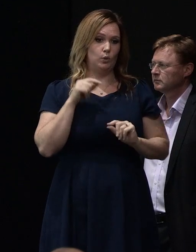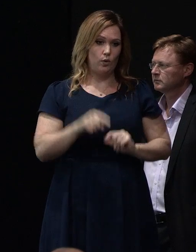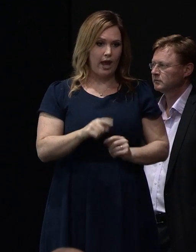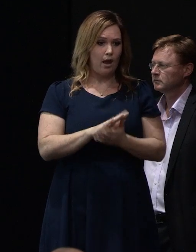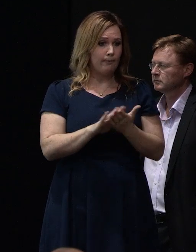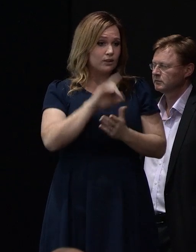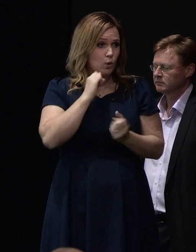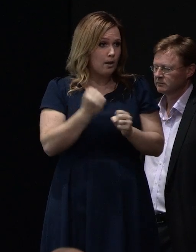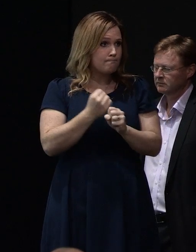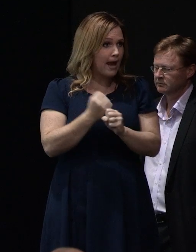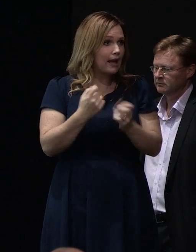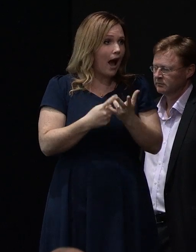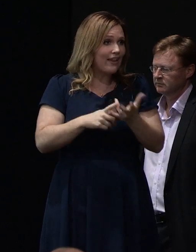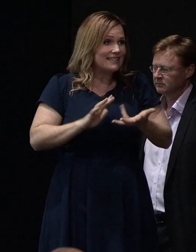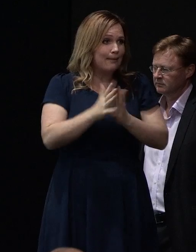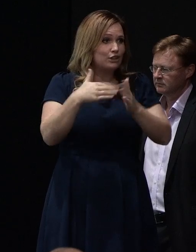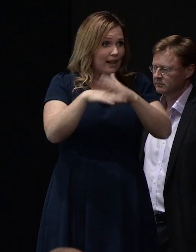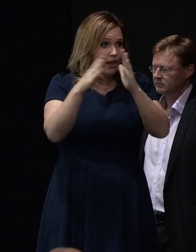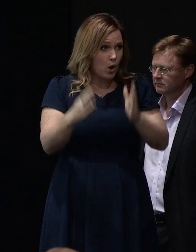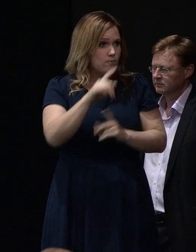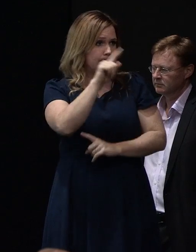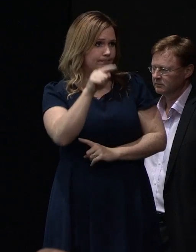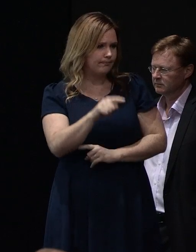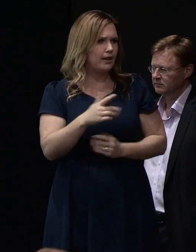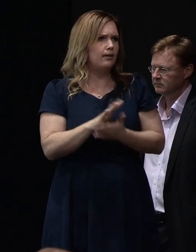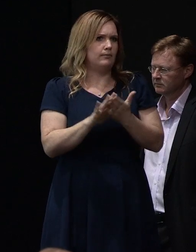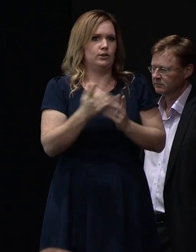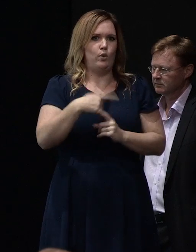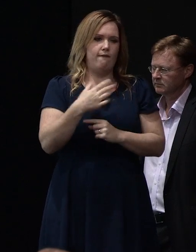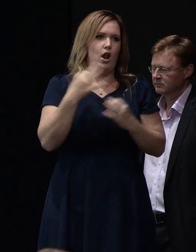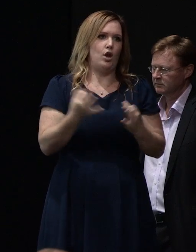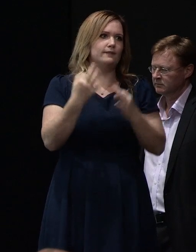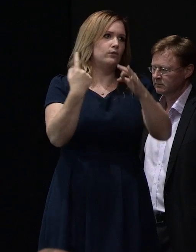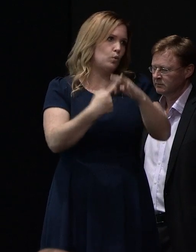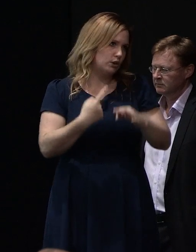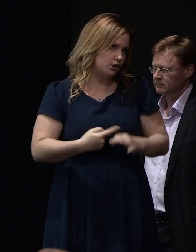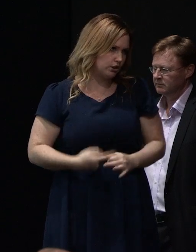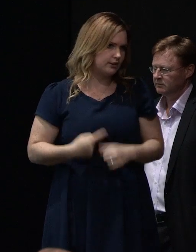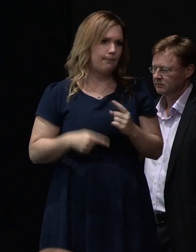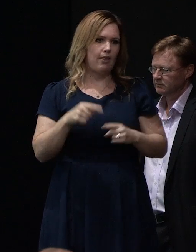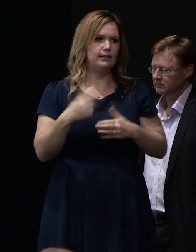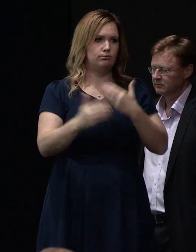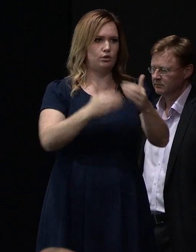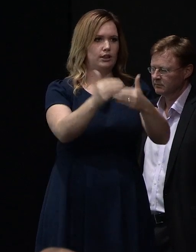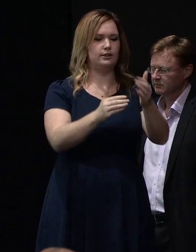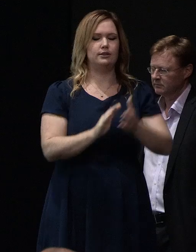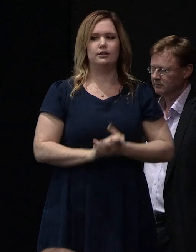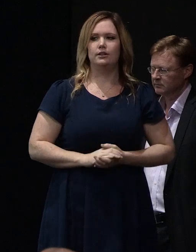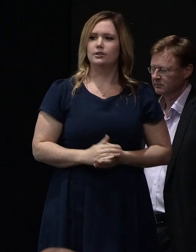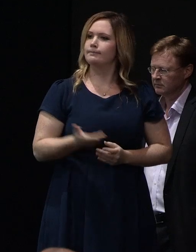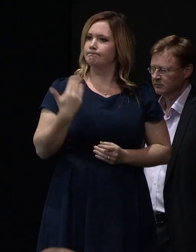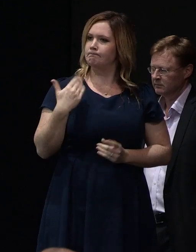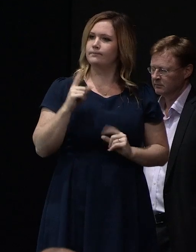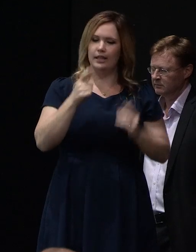damage inside my home? So we raised a number of questions. So during this time period, we had a discussion